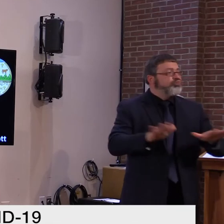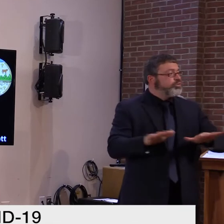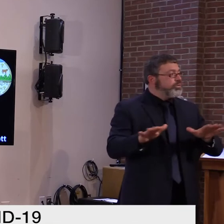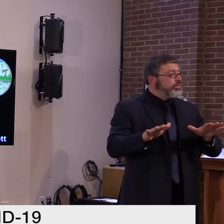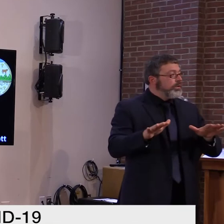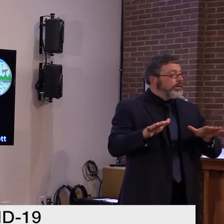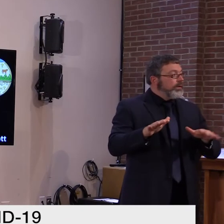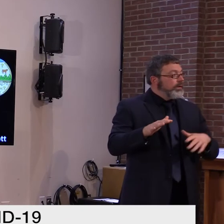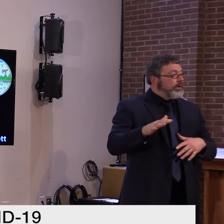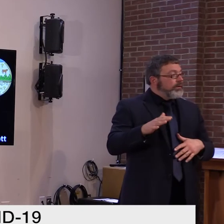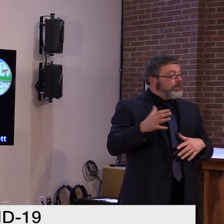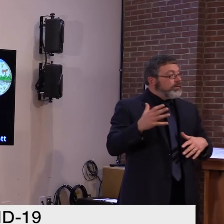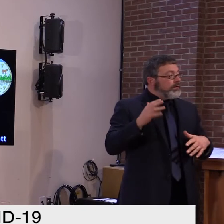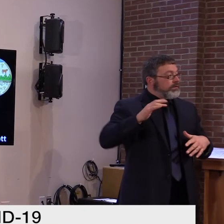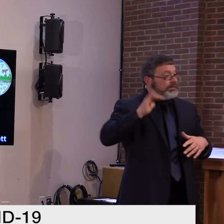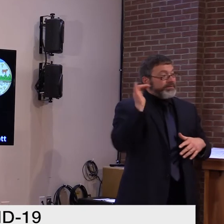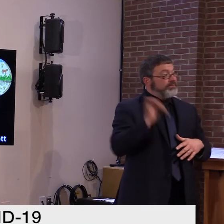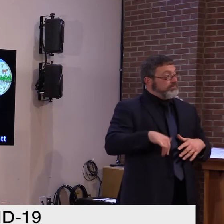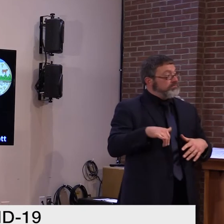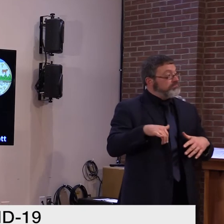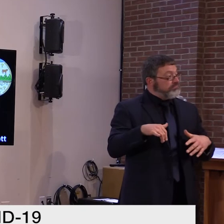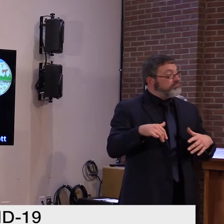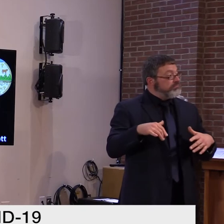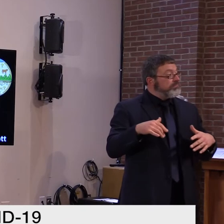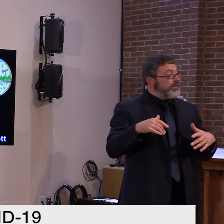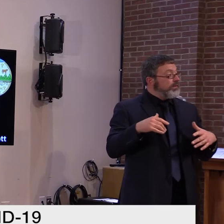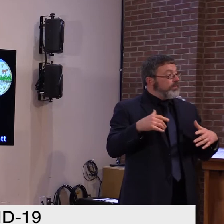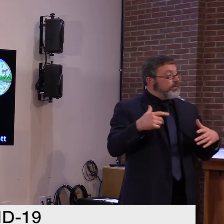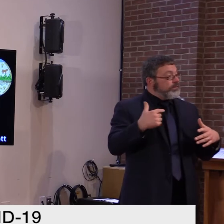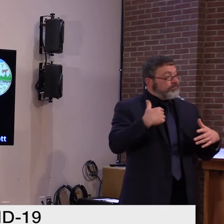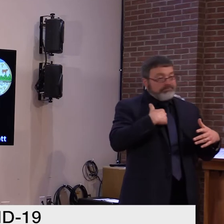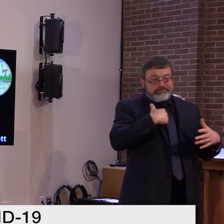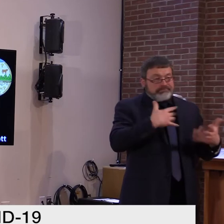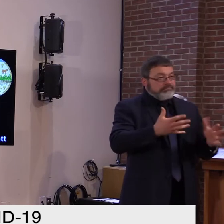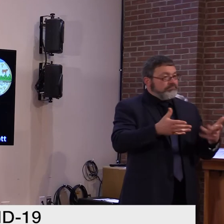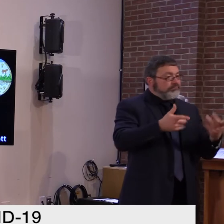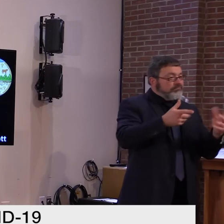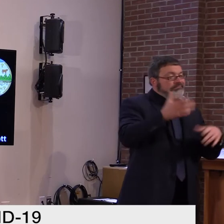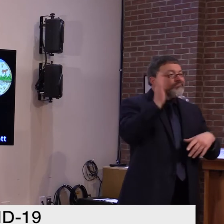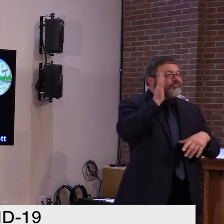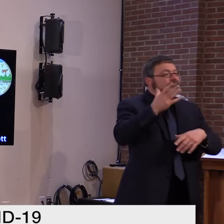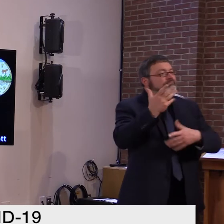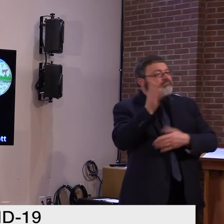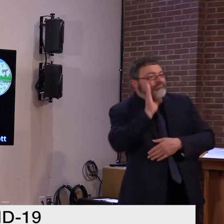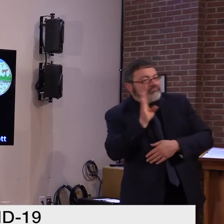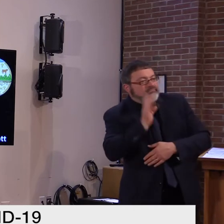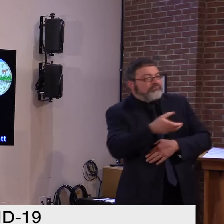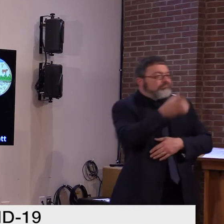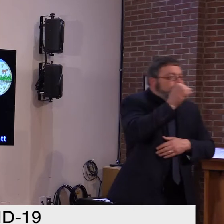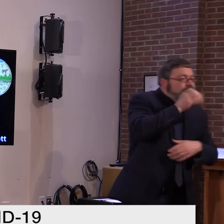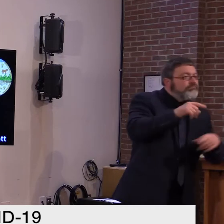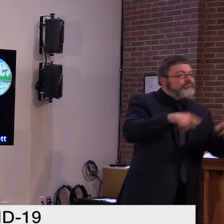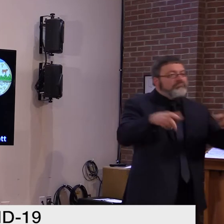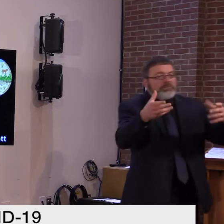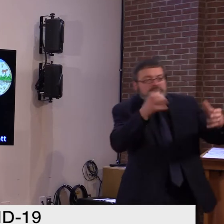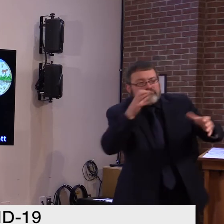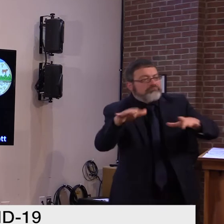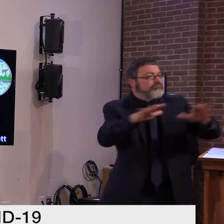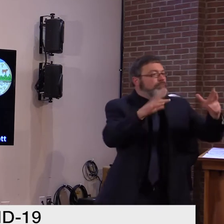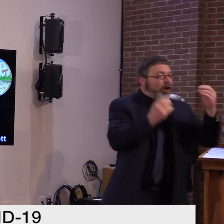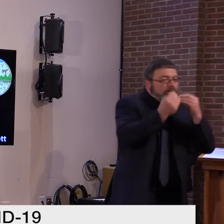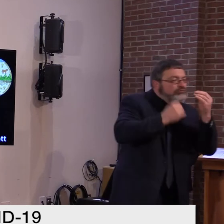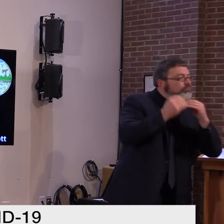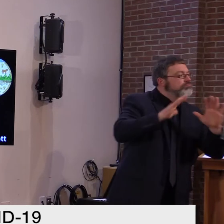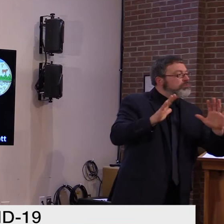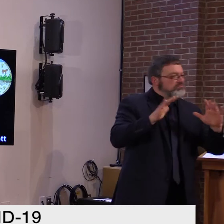you do at a dinner party? You eat, you drink, you socialize. So there are long periods of time when there's